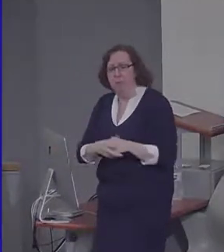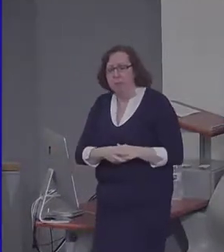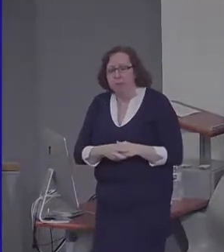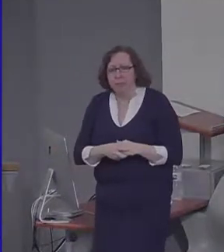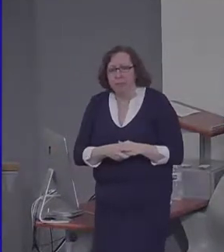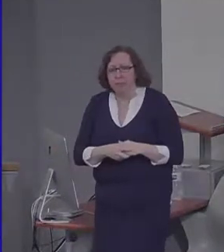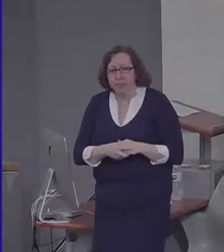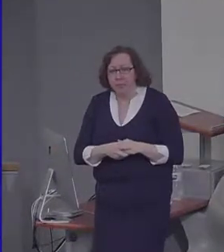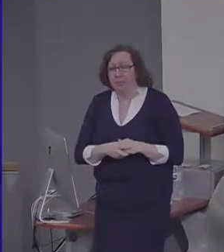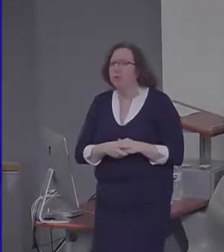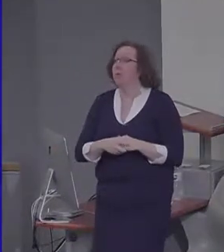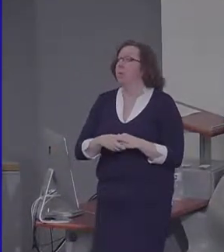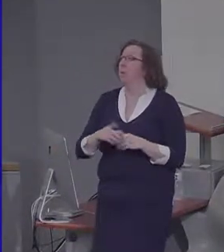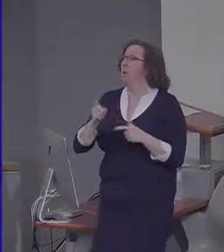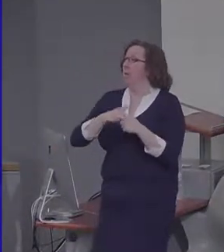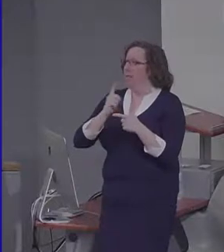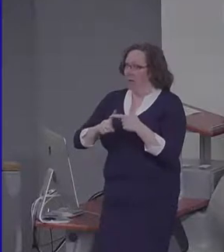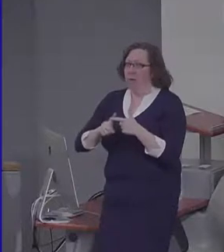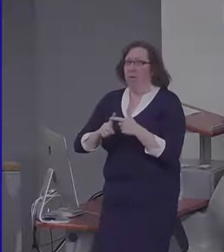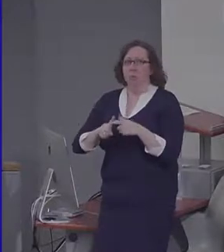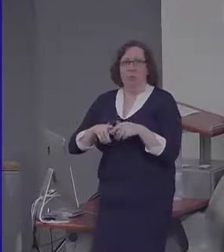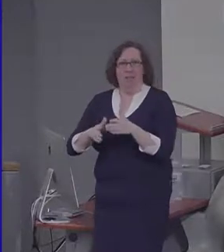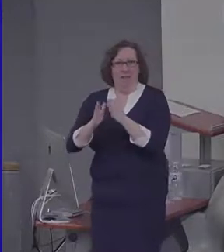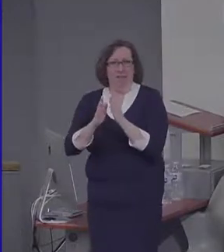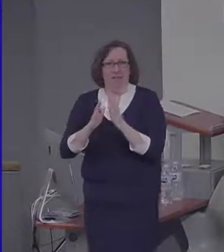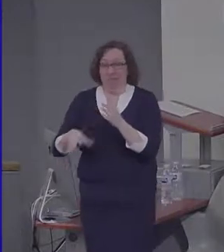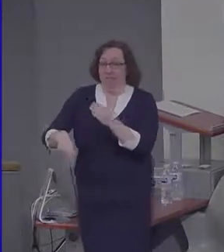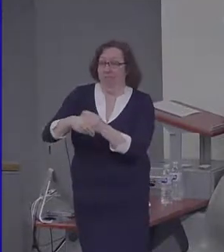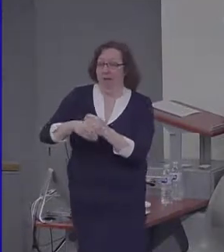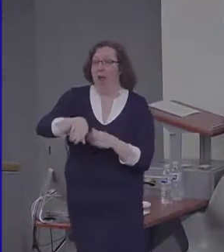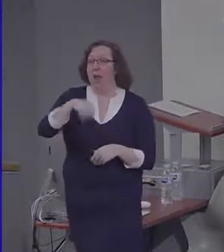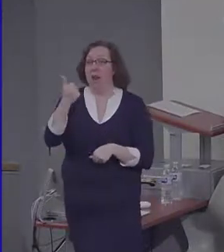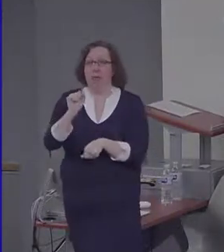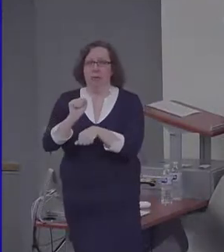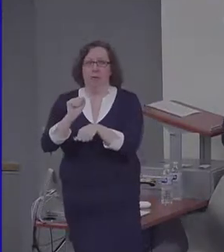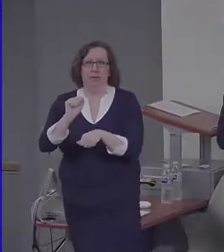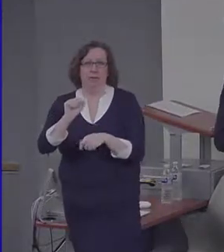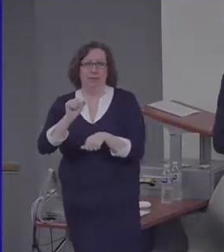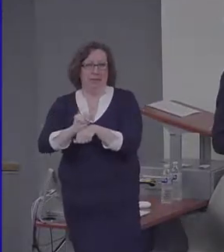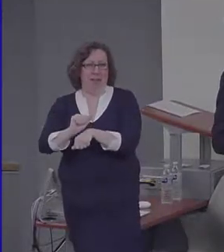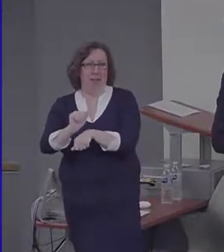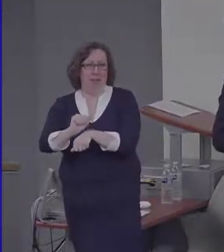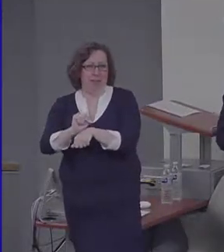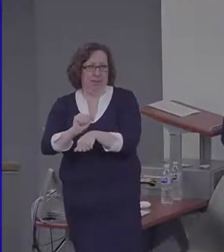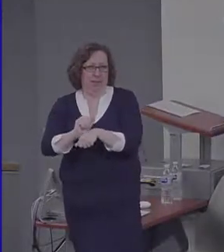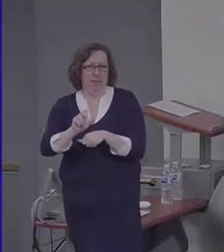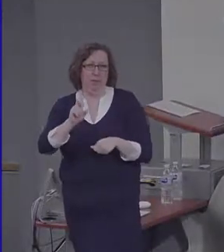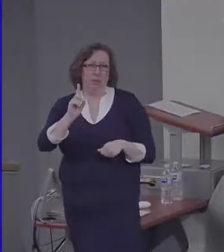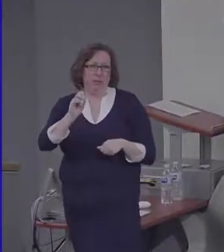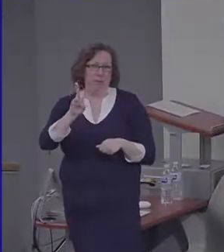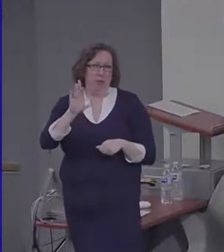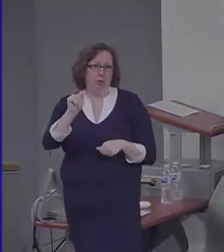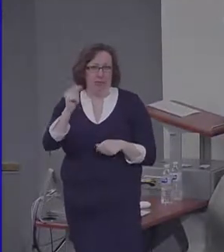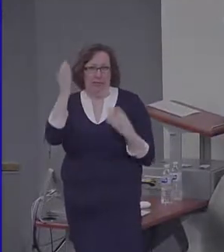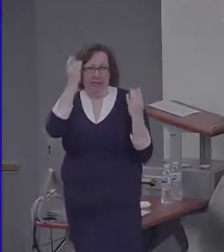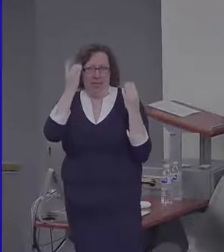task where you have to think of consequences of unusual situations, and we published on that in Memory and Cognition